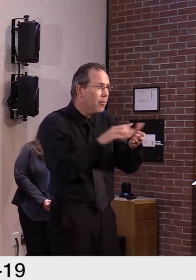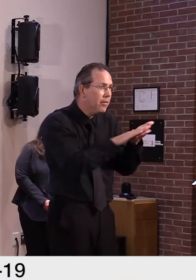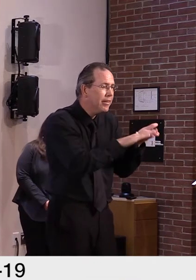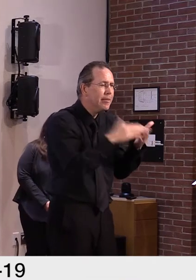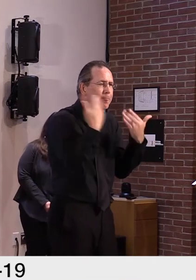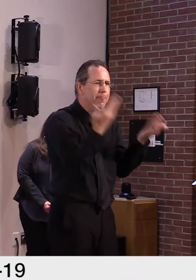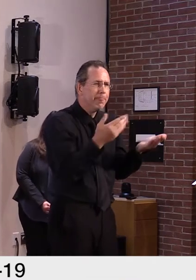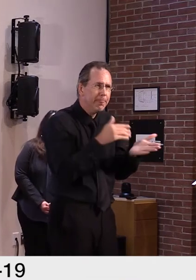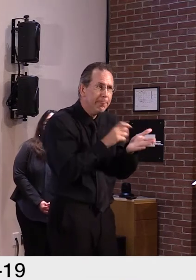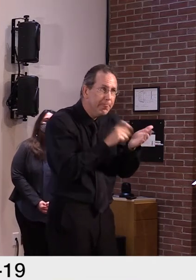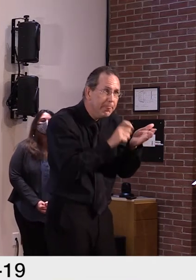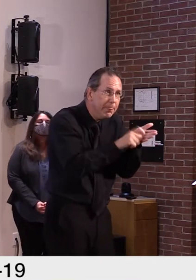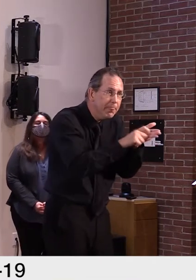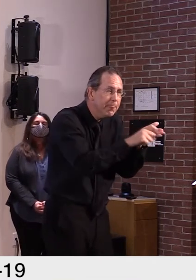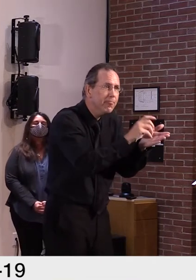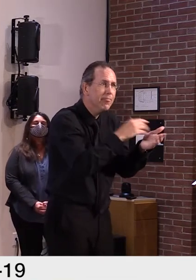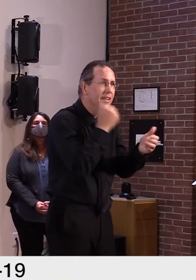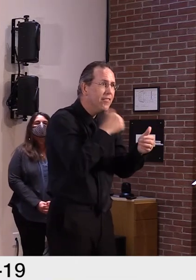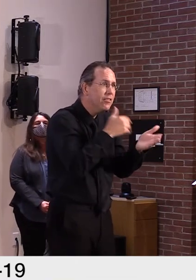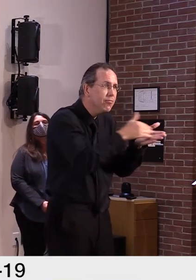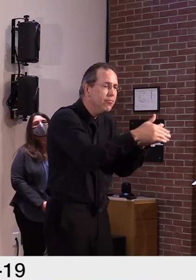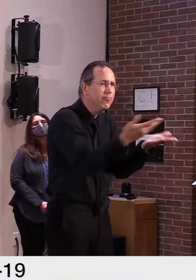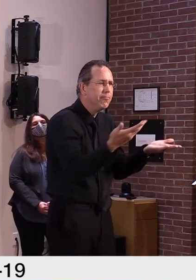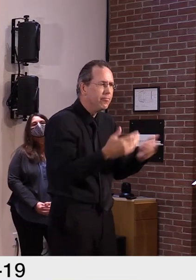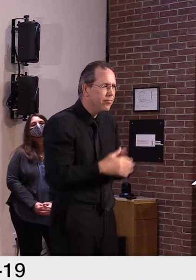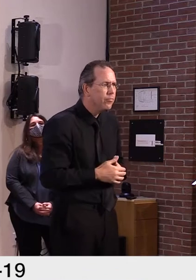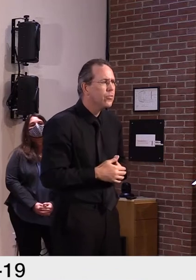units that that smugglers not are seeing in terms of maintenance.